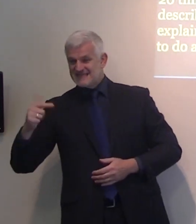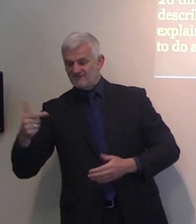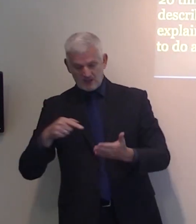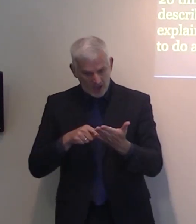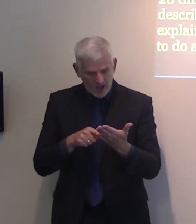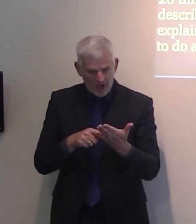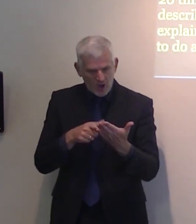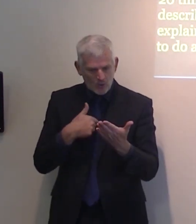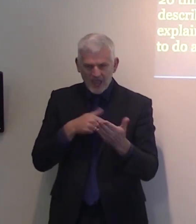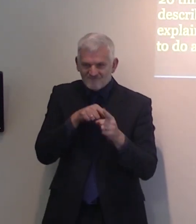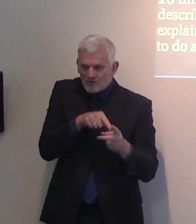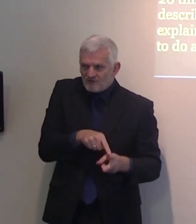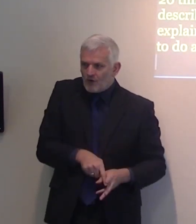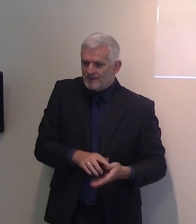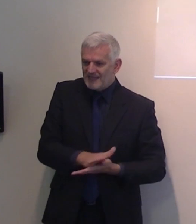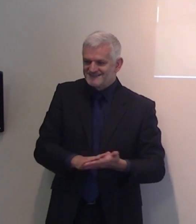the way we behave. That's the difference.